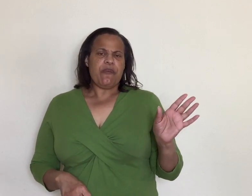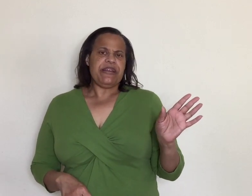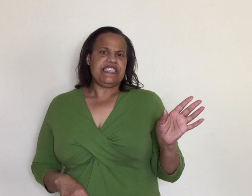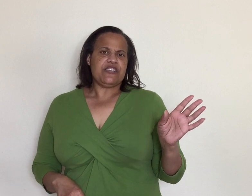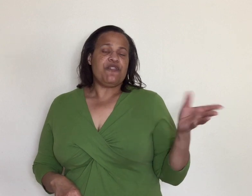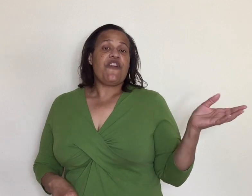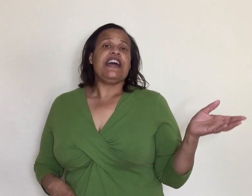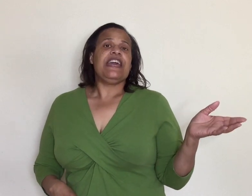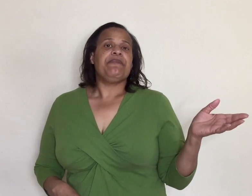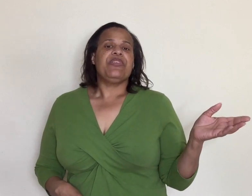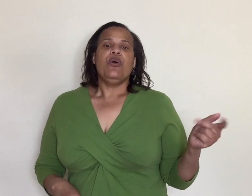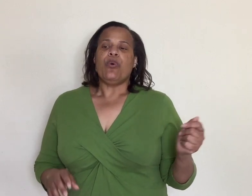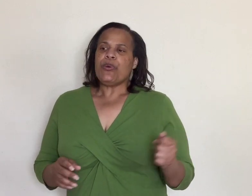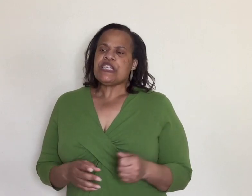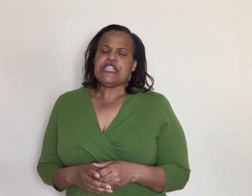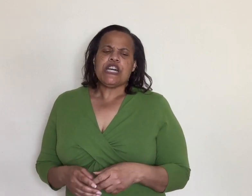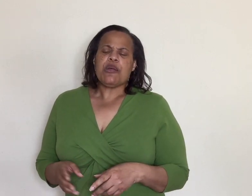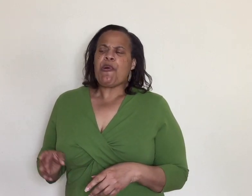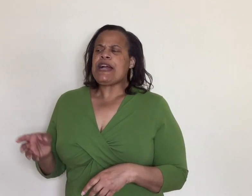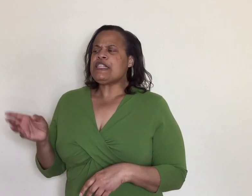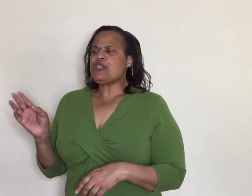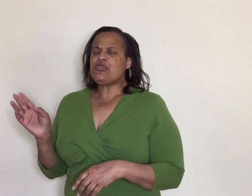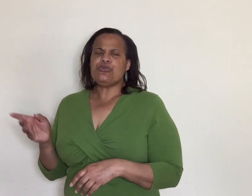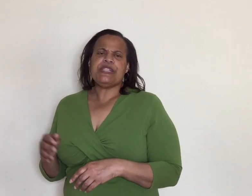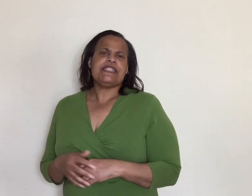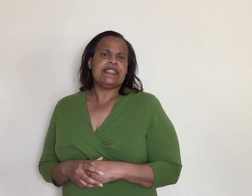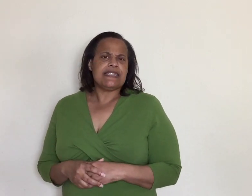their beaches on Friday well we're still gonna practice social distancing